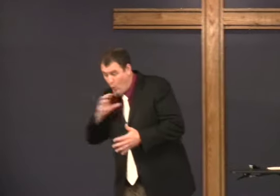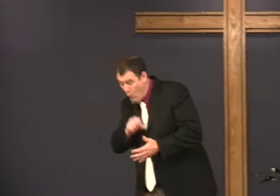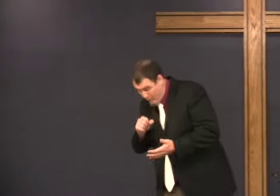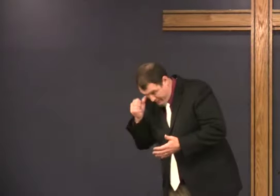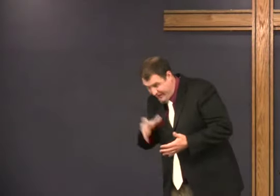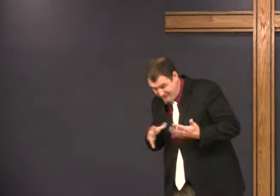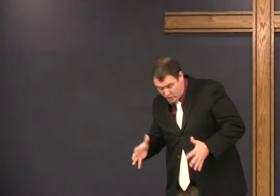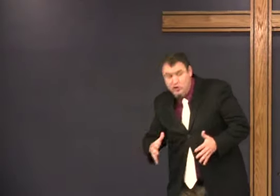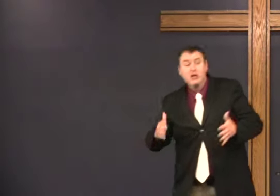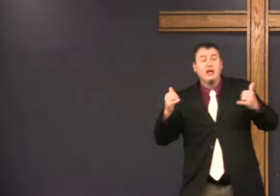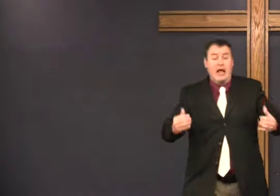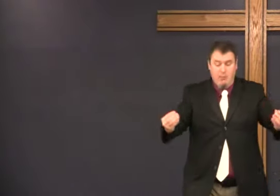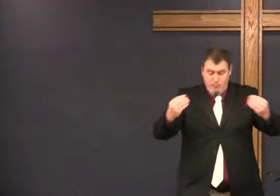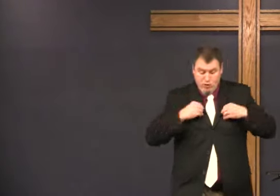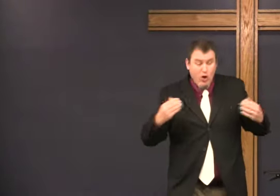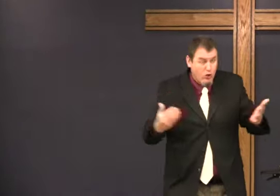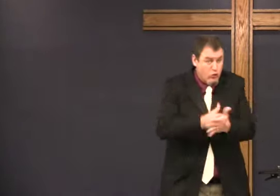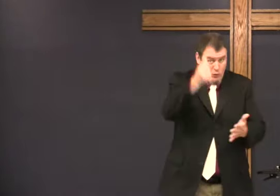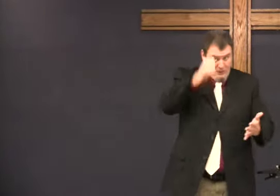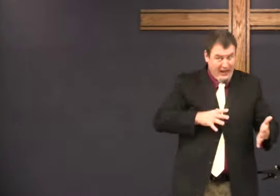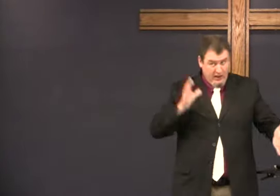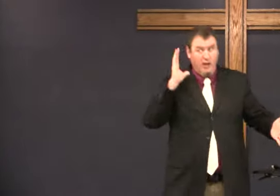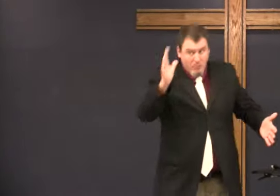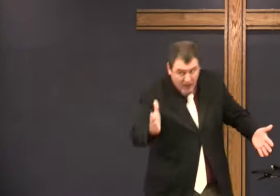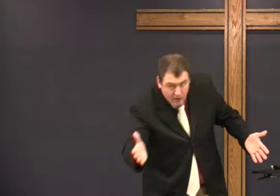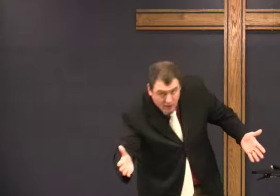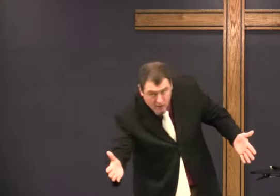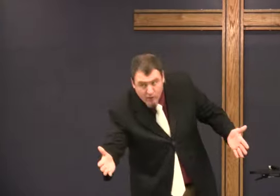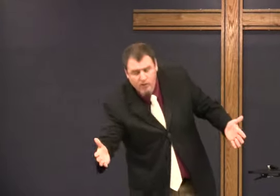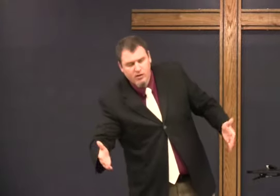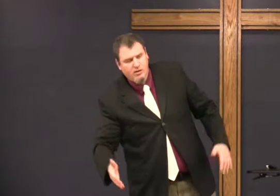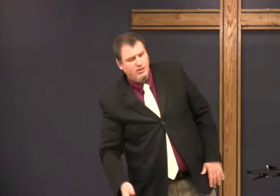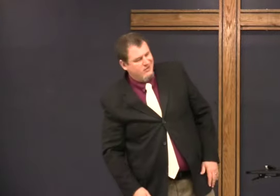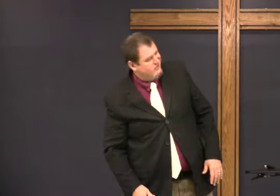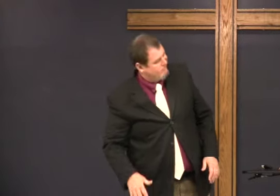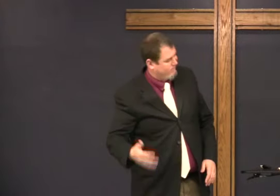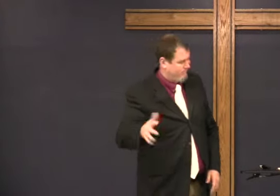So, we... Take it off, the old man. Amen. Amen. new man. Amen.